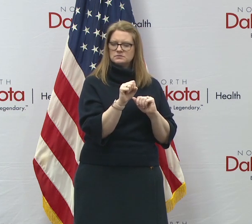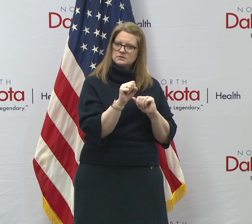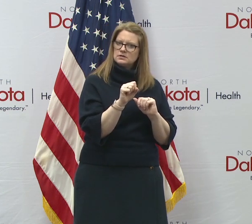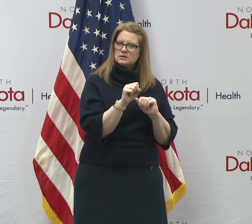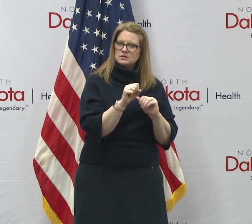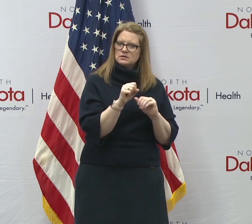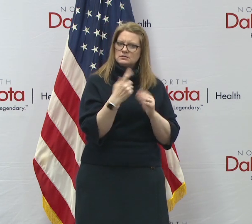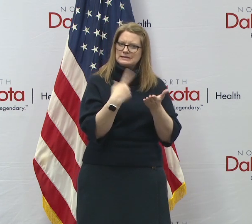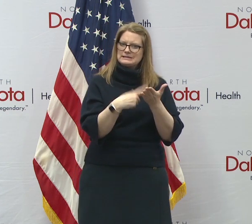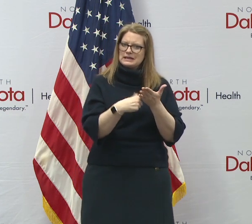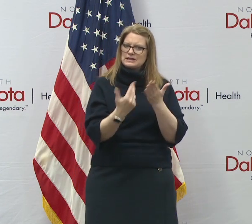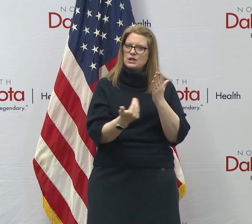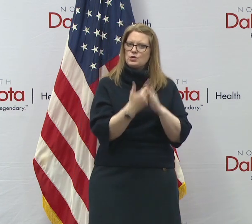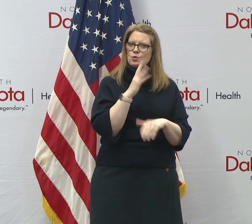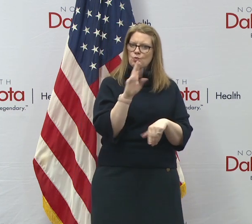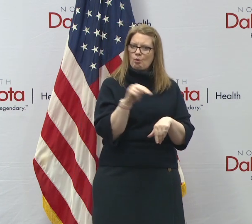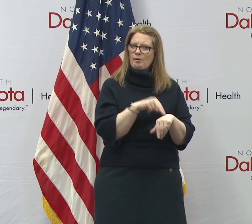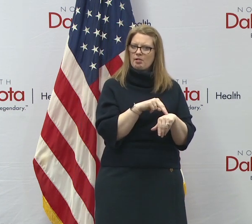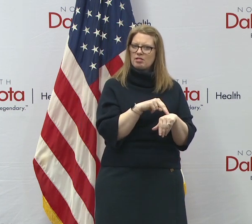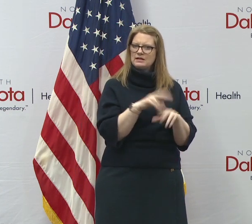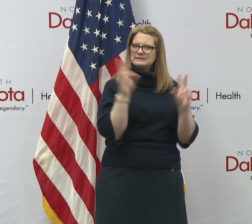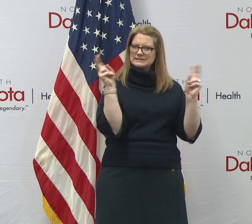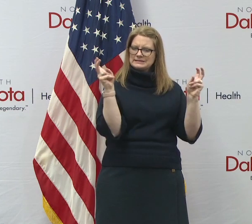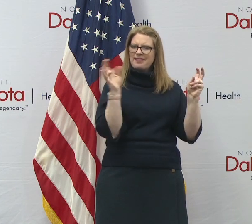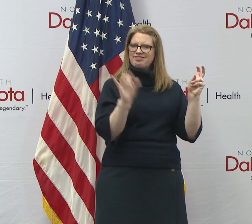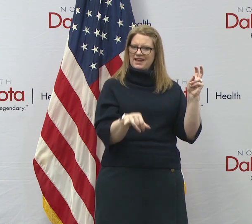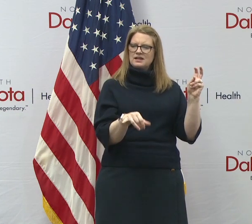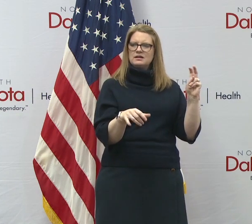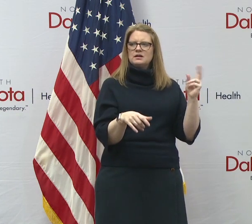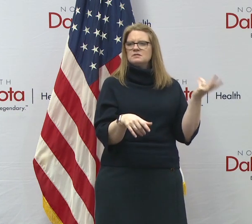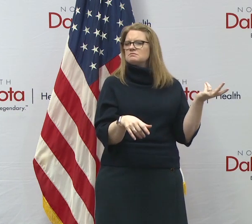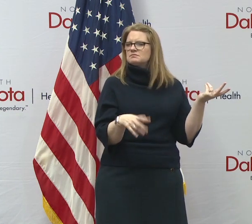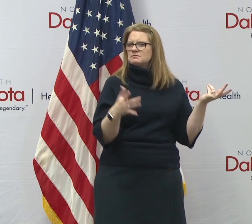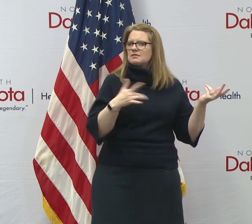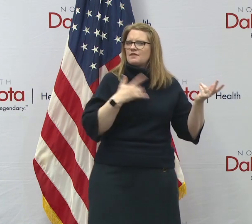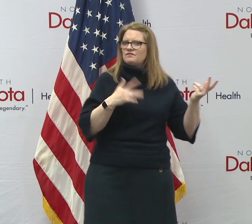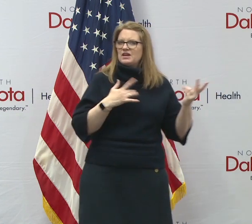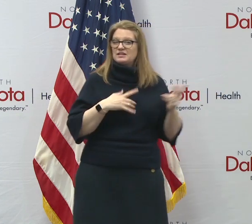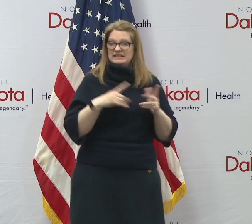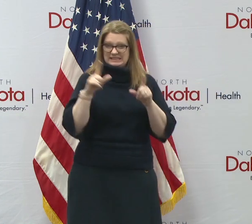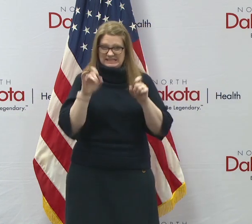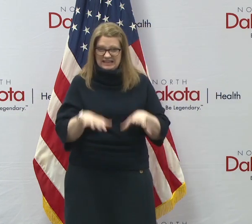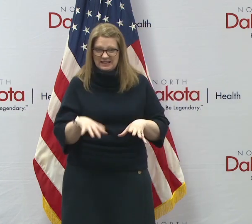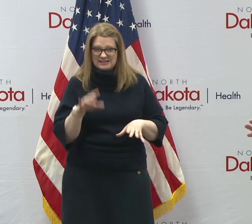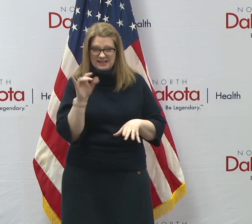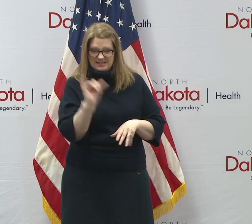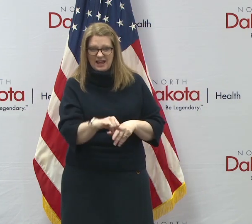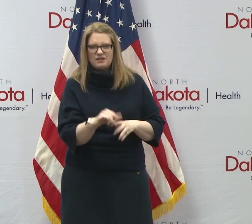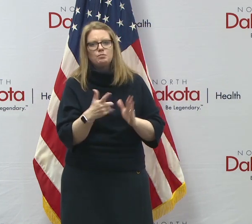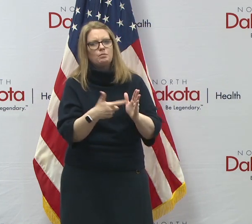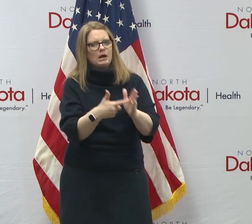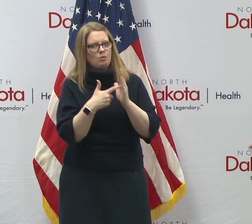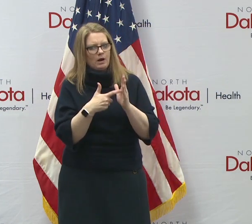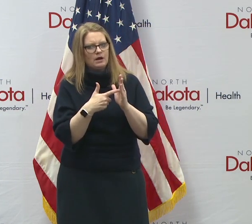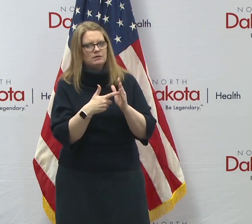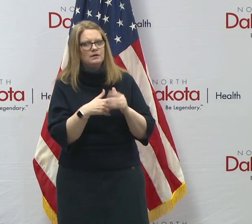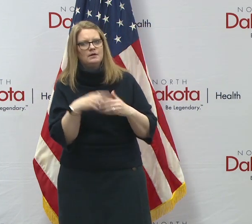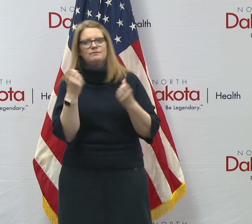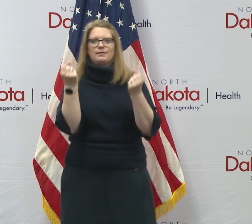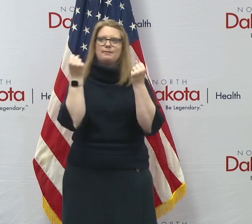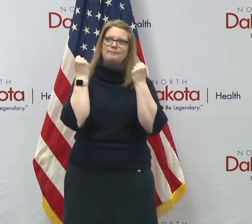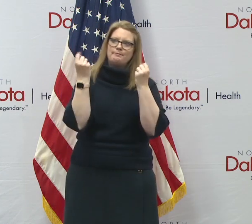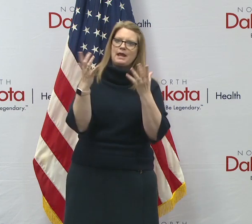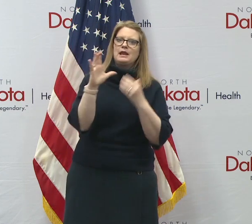talk about the new normal, I think these are the kinds of tests that are going to be required and have to be from many companies in super high